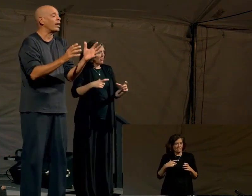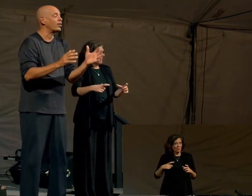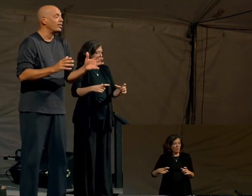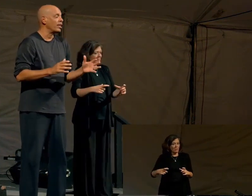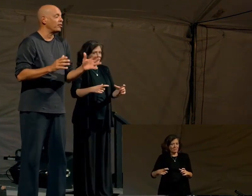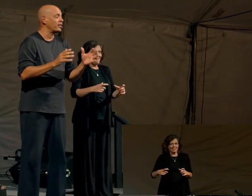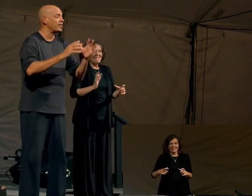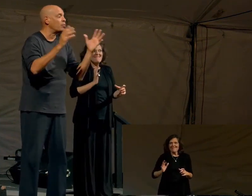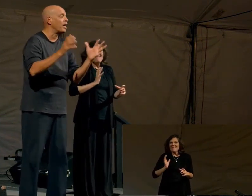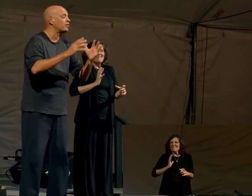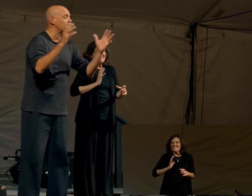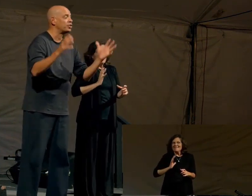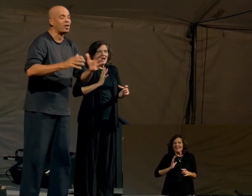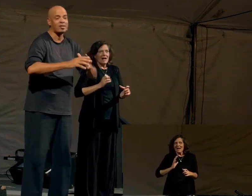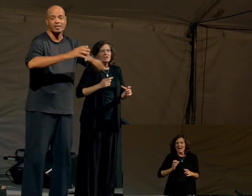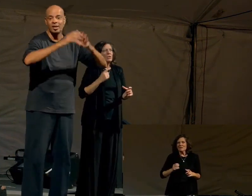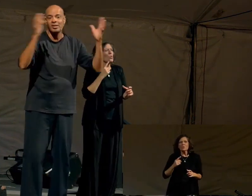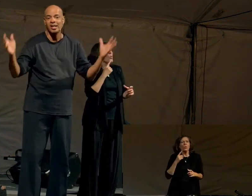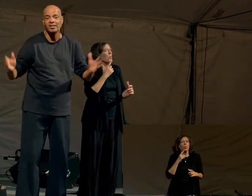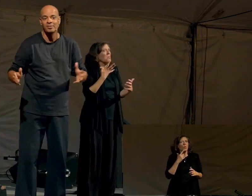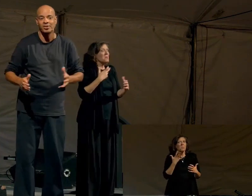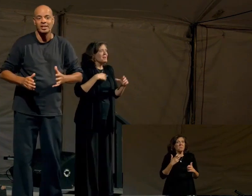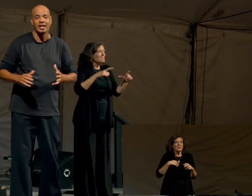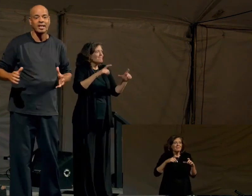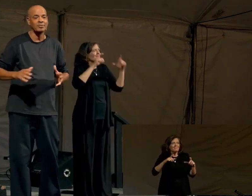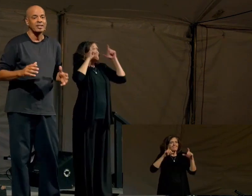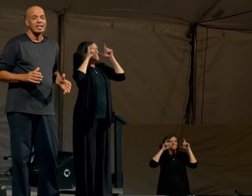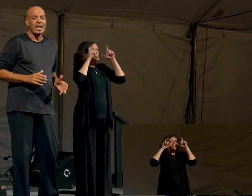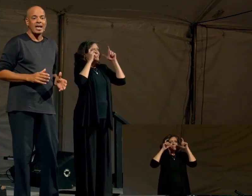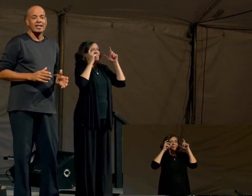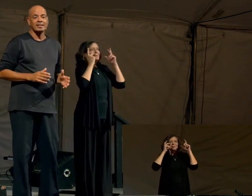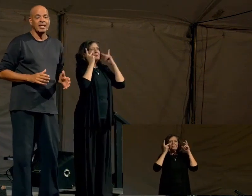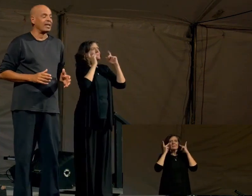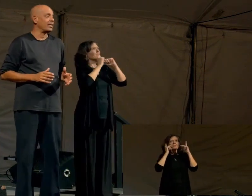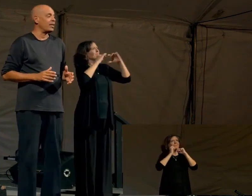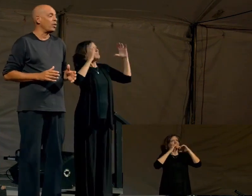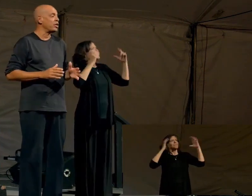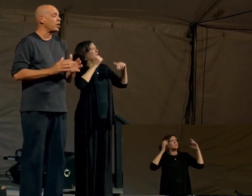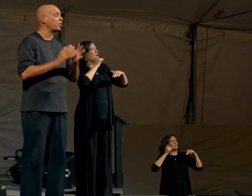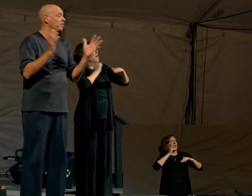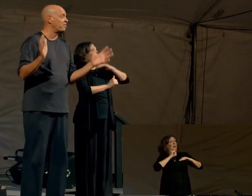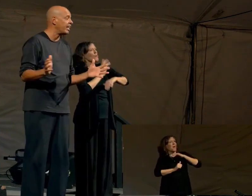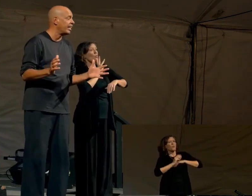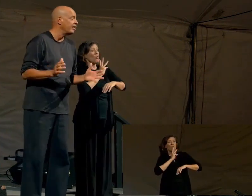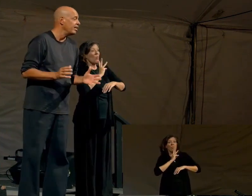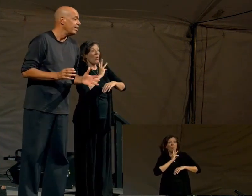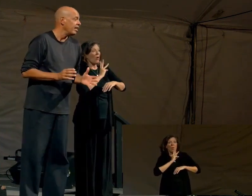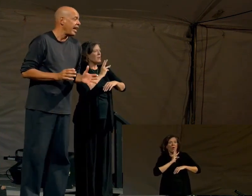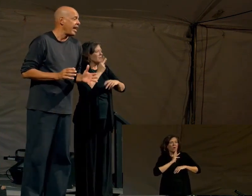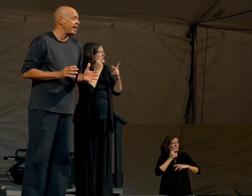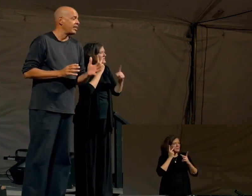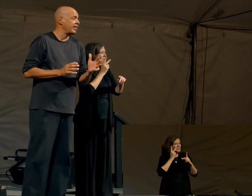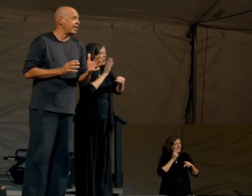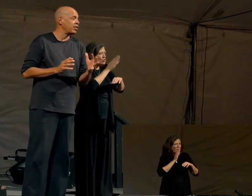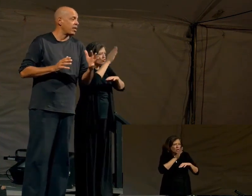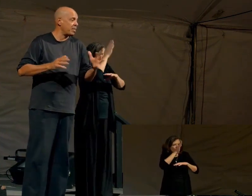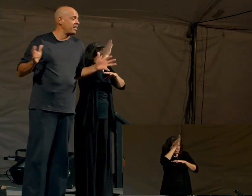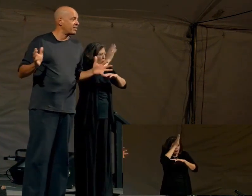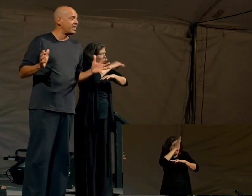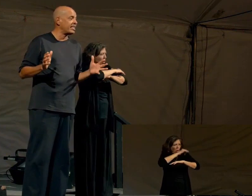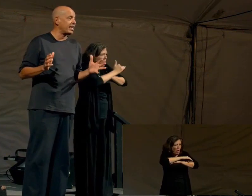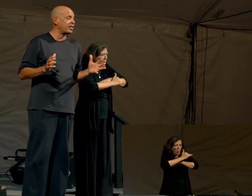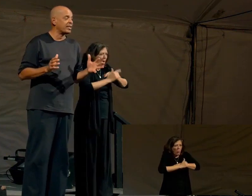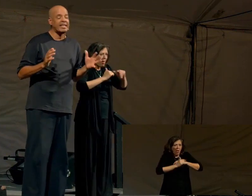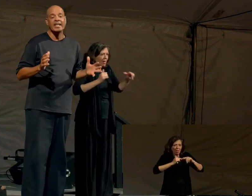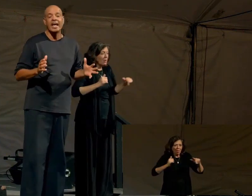can go underwater, and you're going to see whales and sharks and all kinds of sea life, or you can go to the city, and you're going